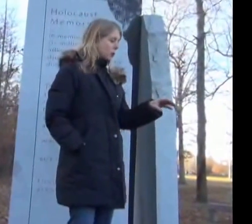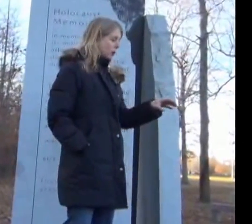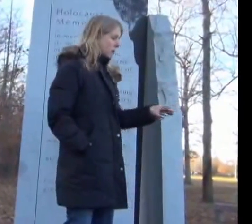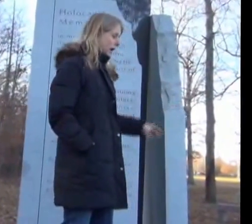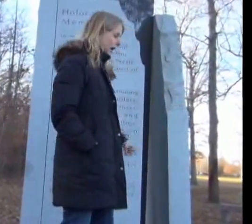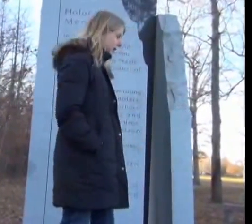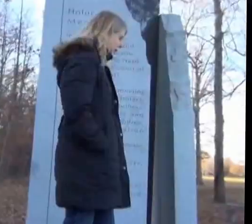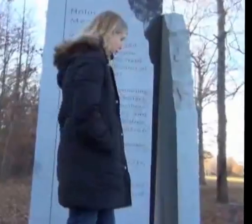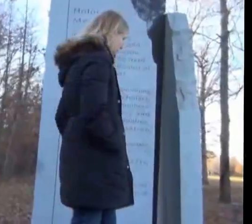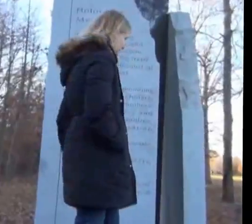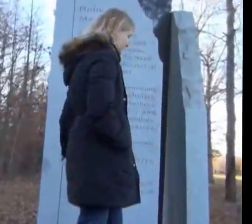boy behind him.